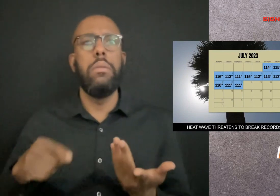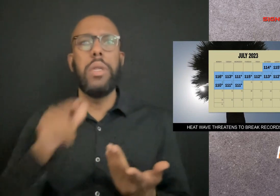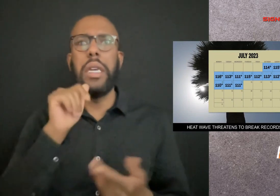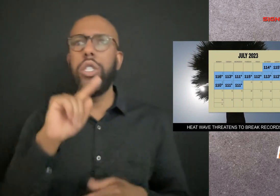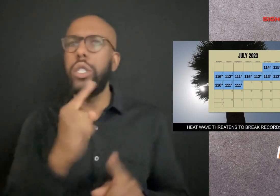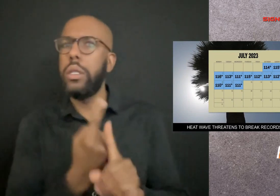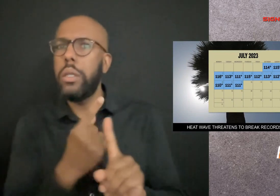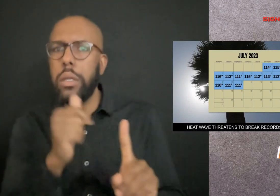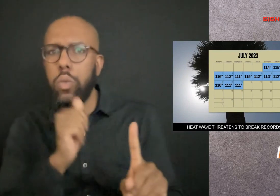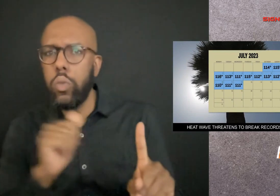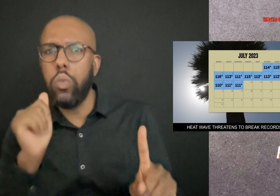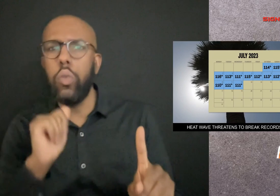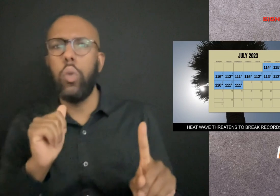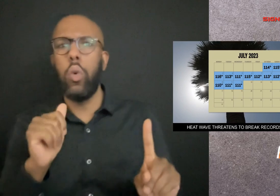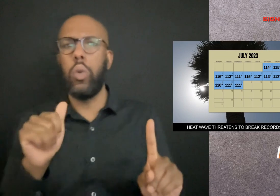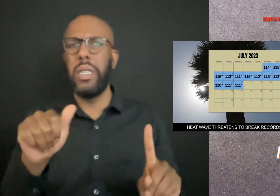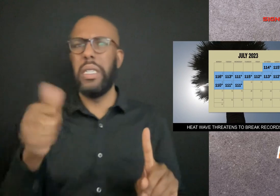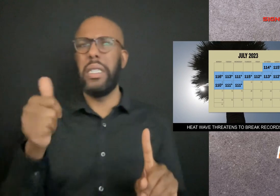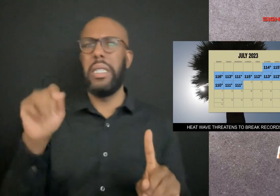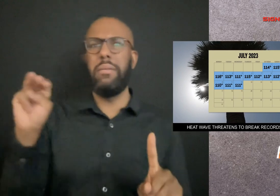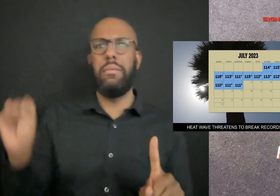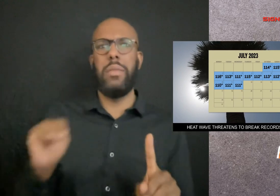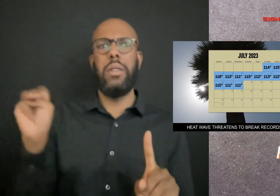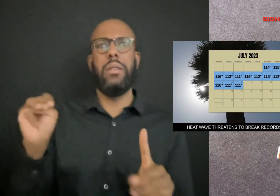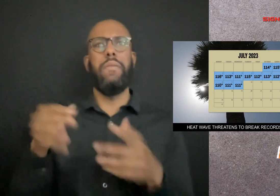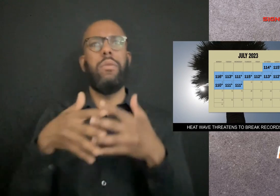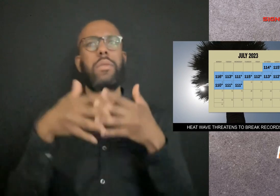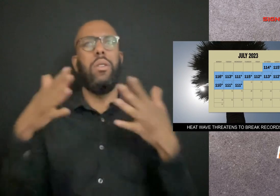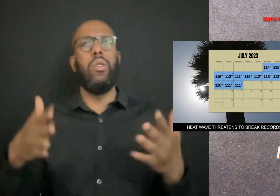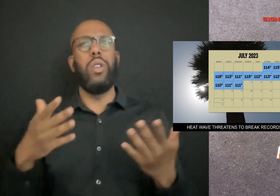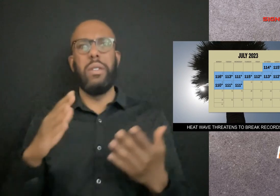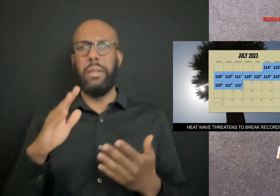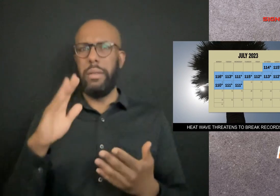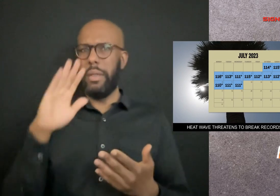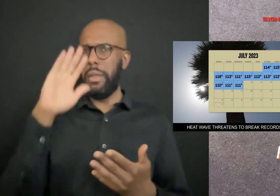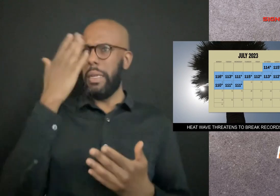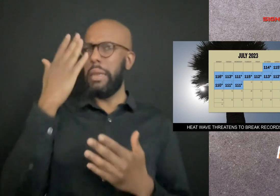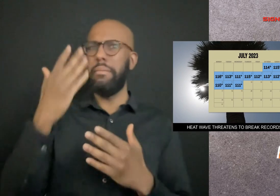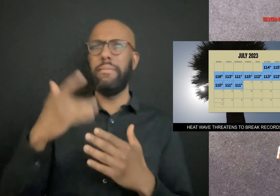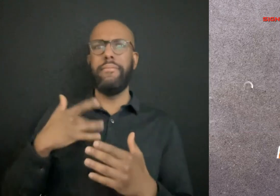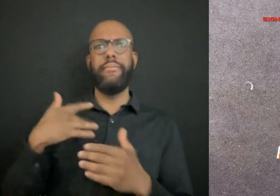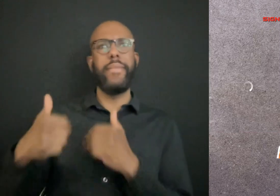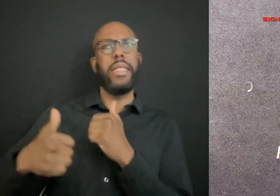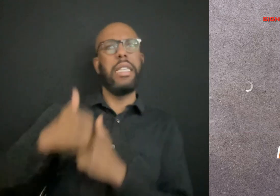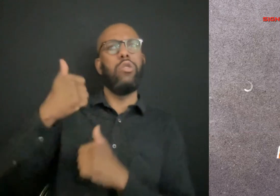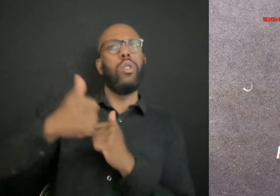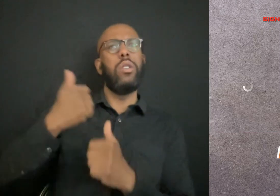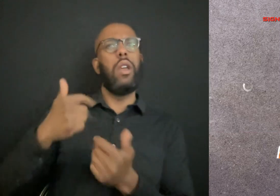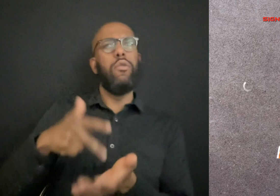Arizona. Tens of millions of Americans face dangerous triple-digit temperatures this weekend.